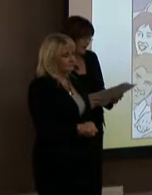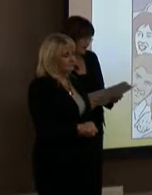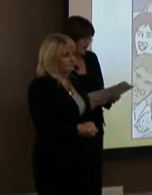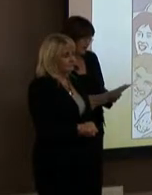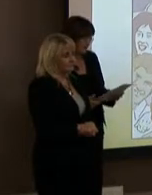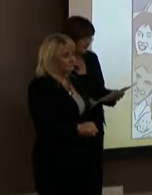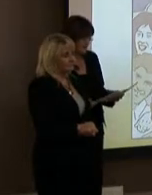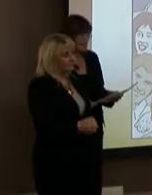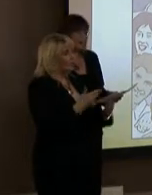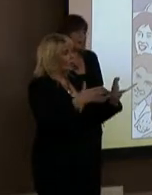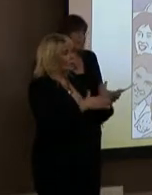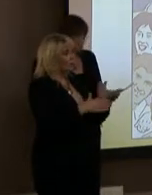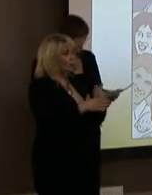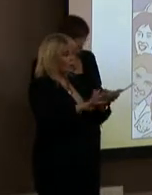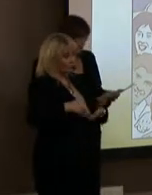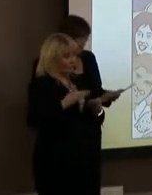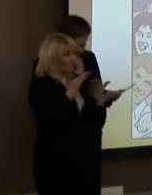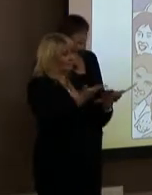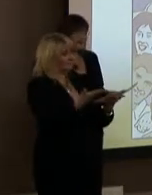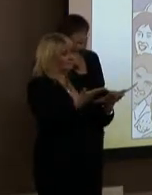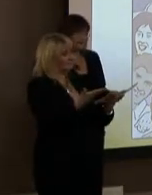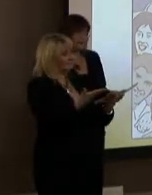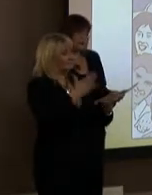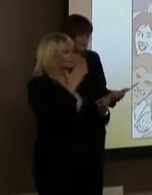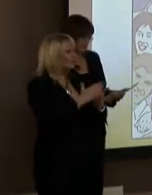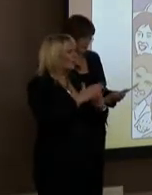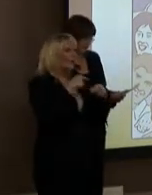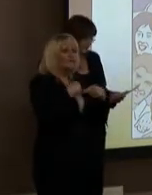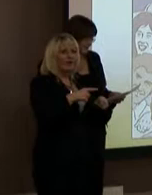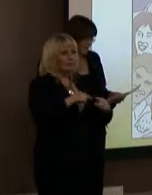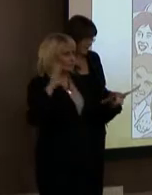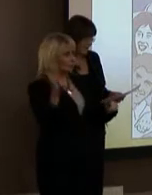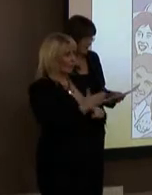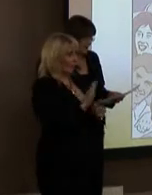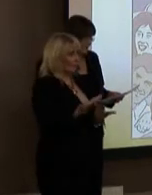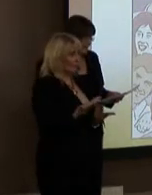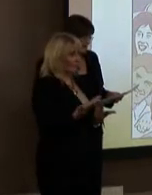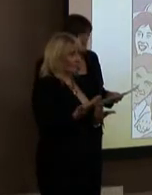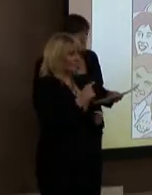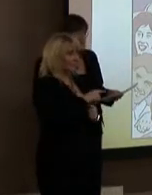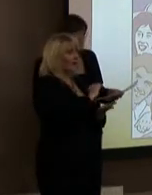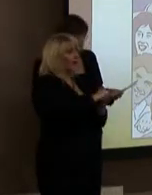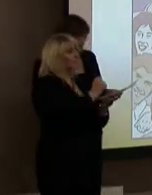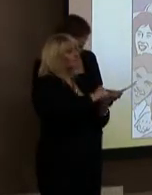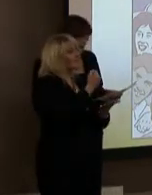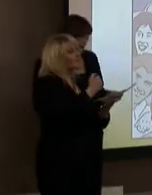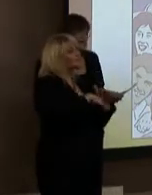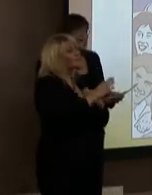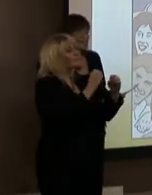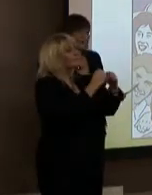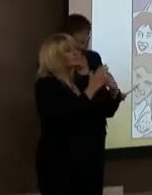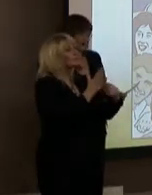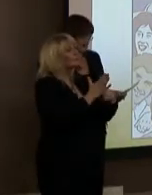The work provided by Works for You is available to everyone. We advertise in the BT Book,